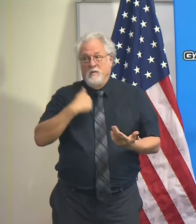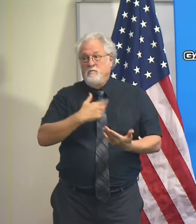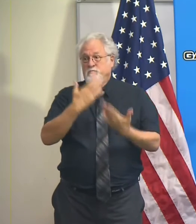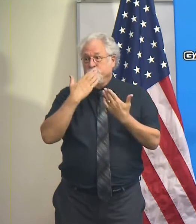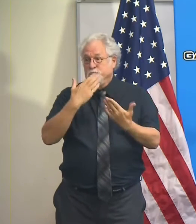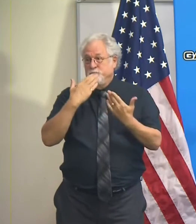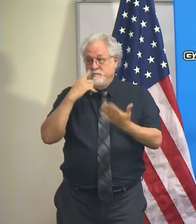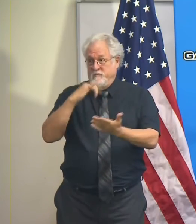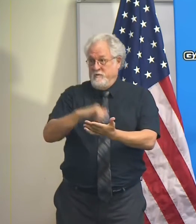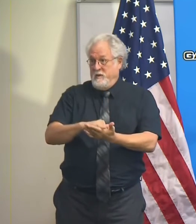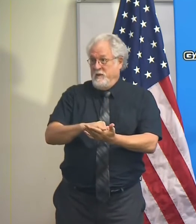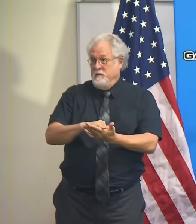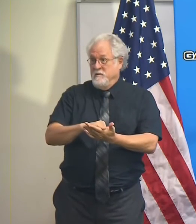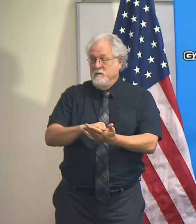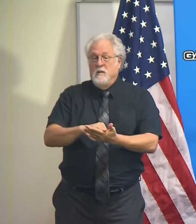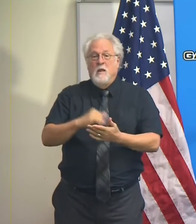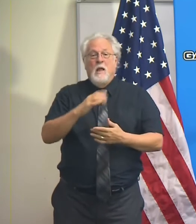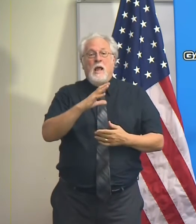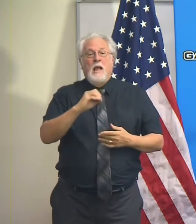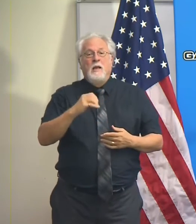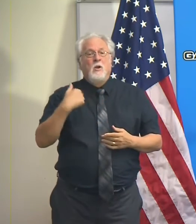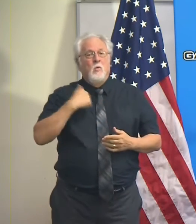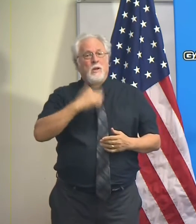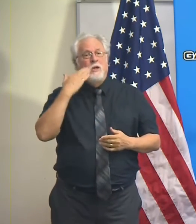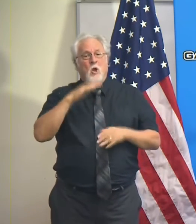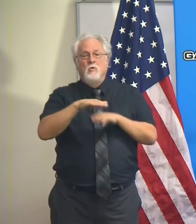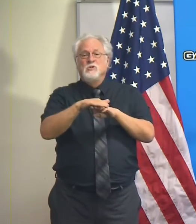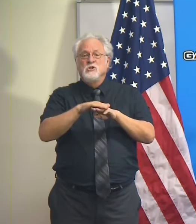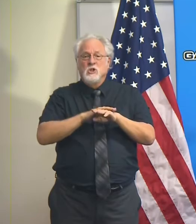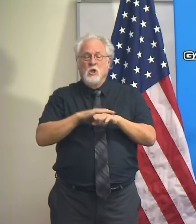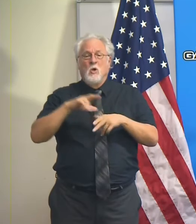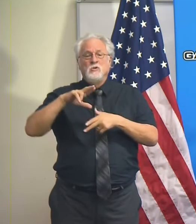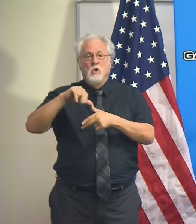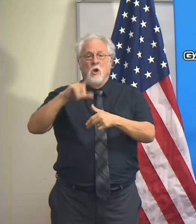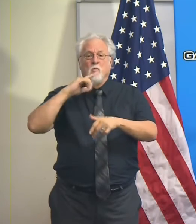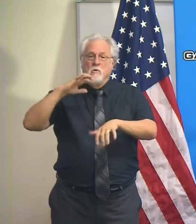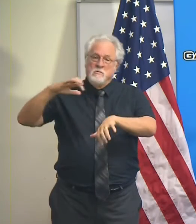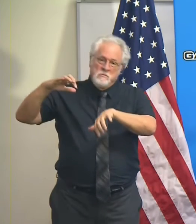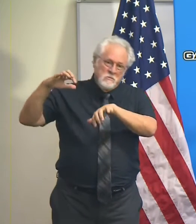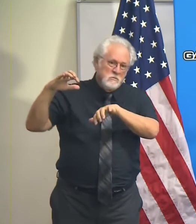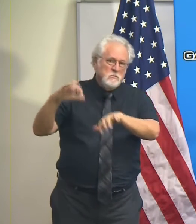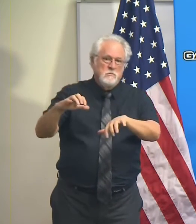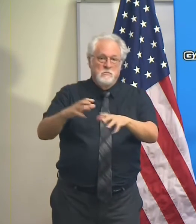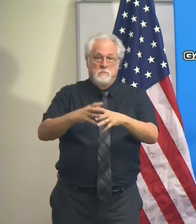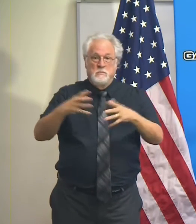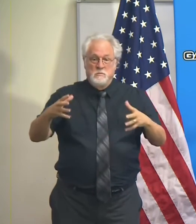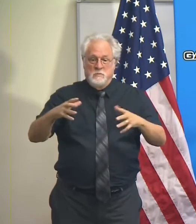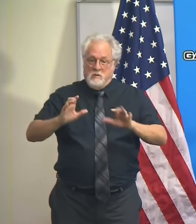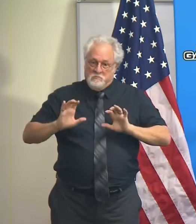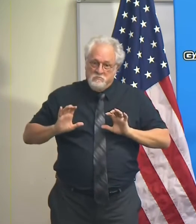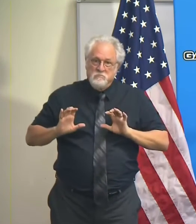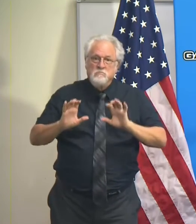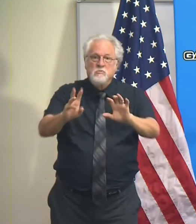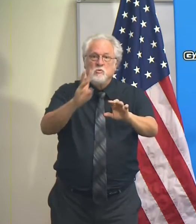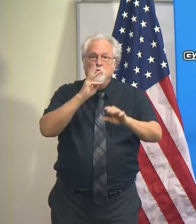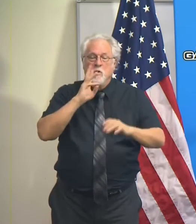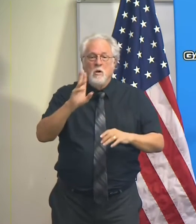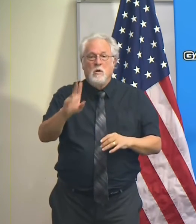thankful for that because we know it's a slow-moving storm that's going to drop a lot of rain, push a lot of storm surge,